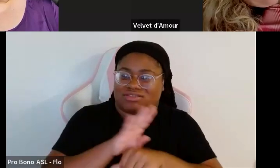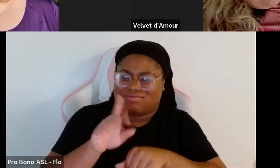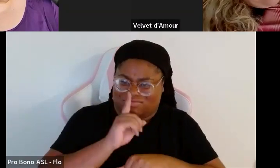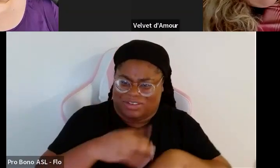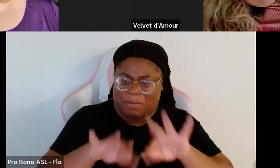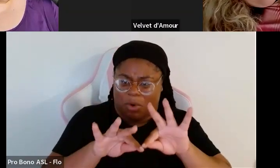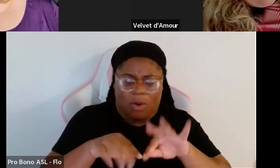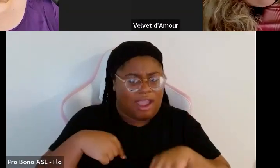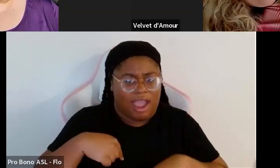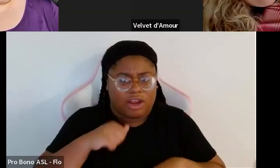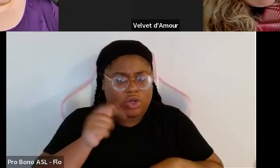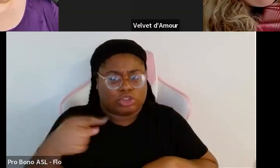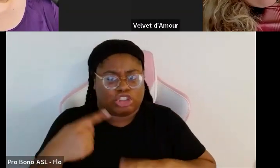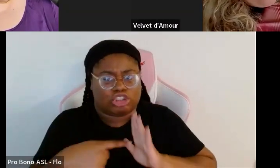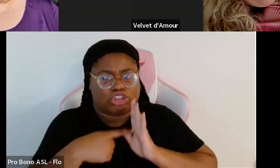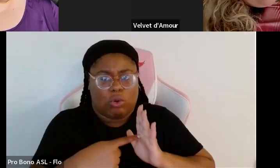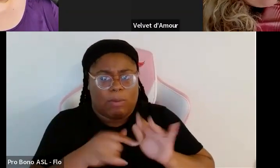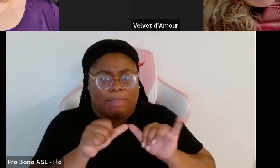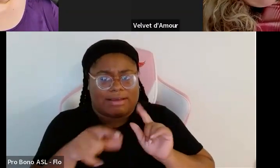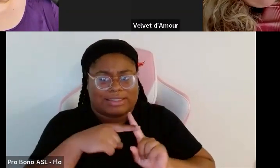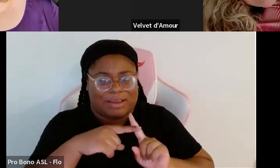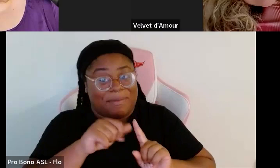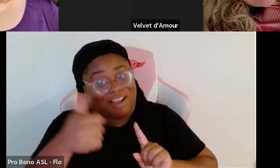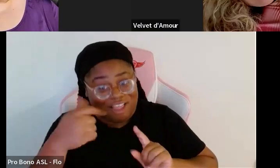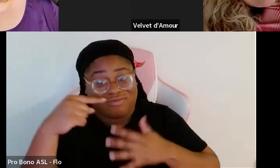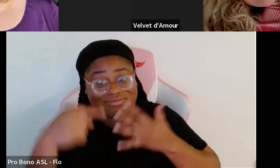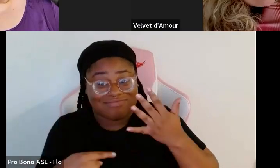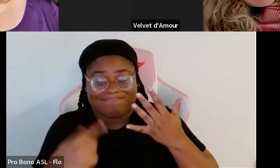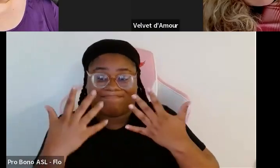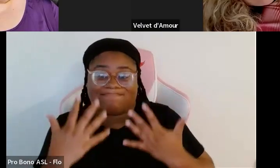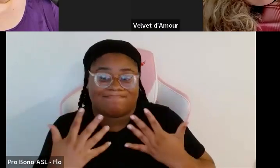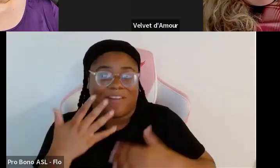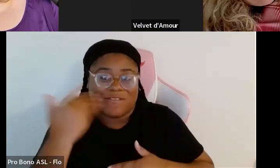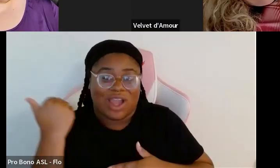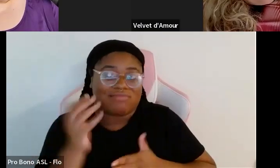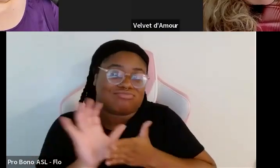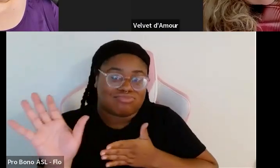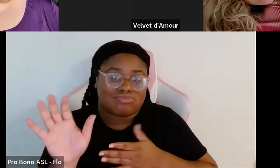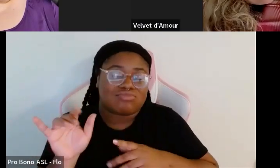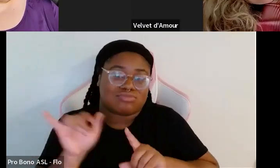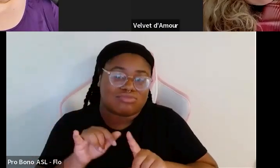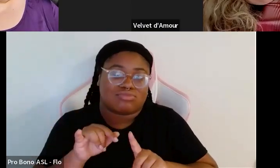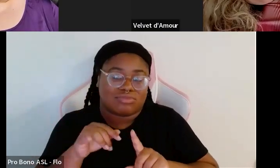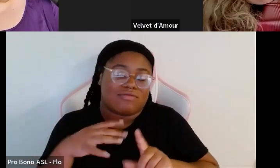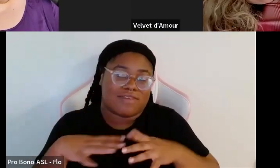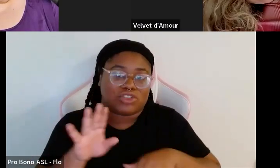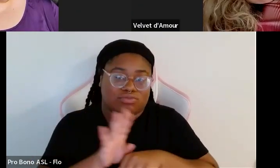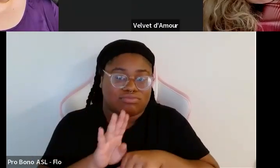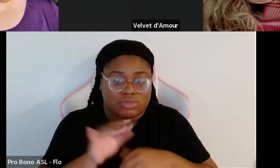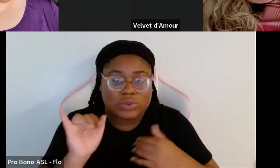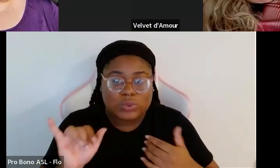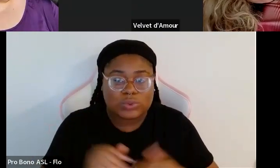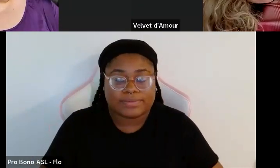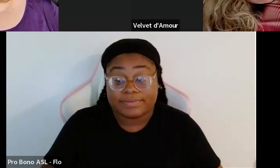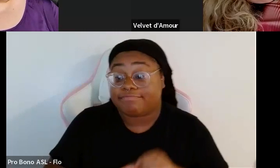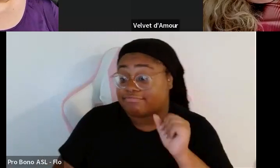people there's a lot of people unfortunately that are forgotten by fashion yes yes definitely um I